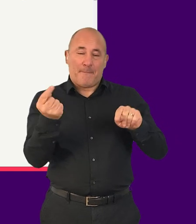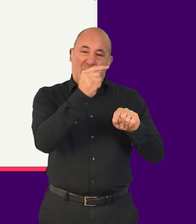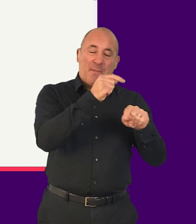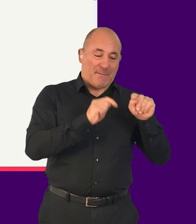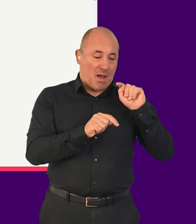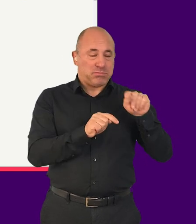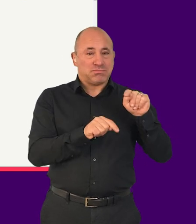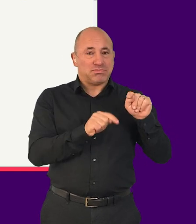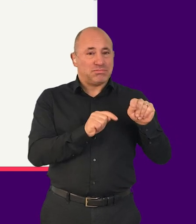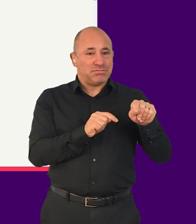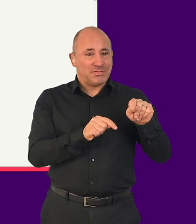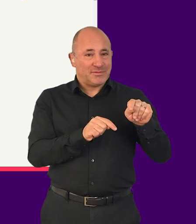focusable element.